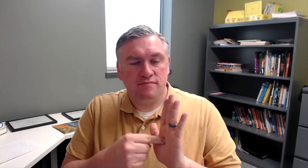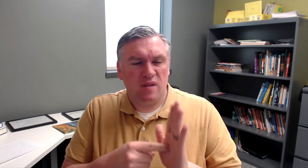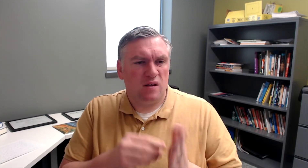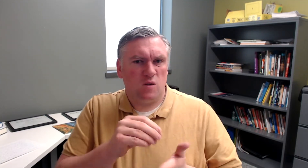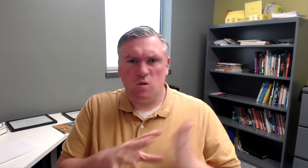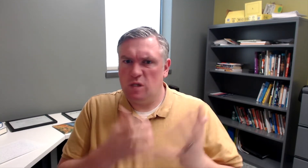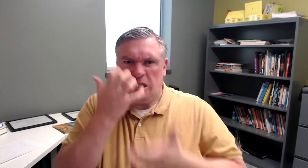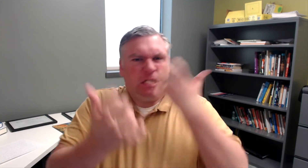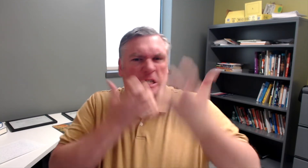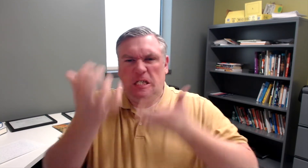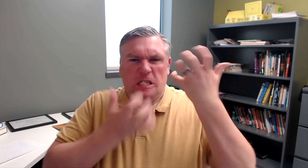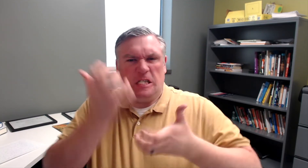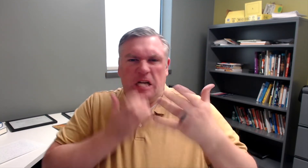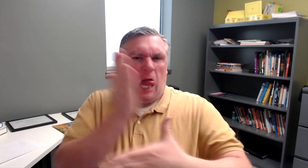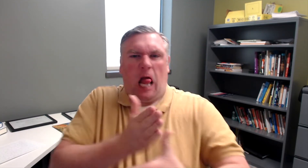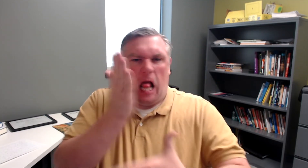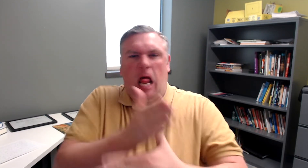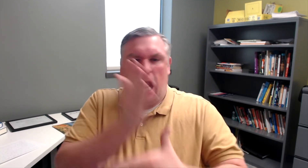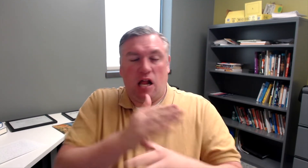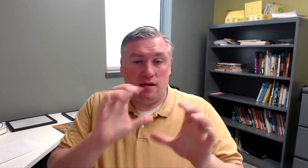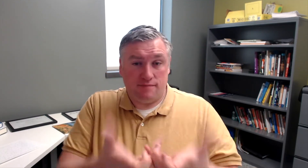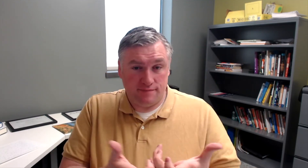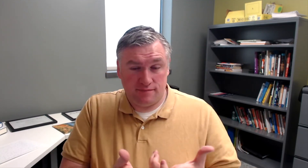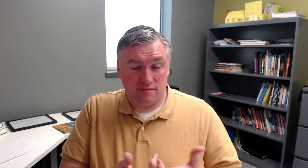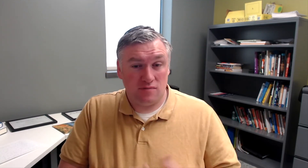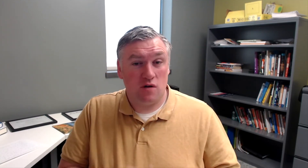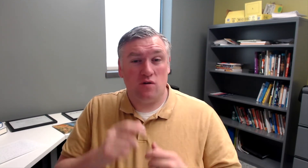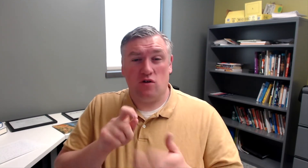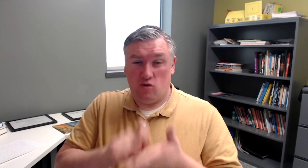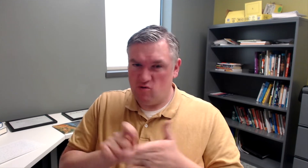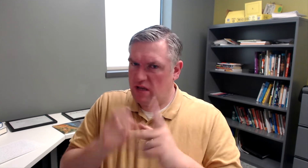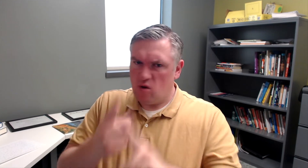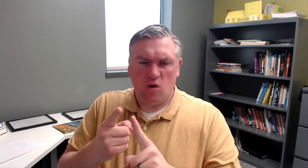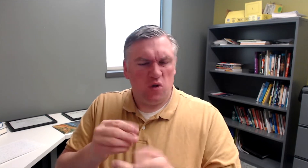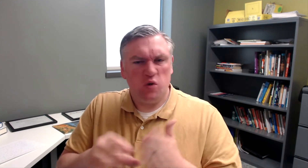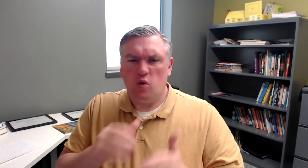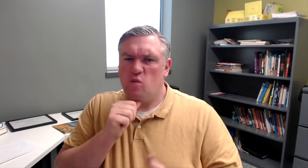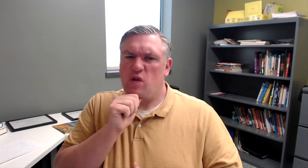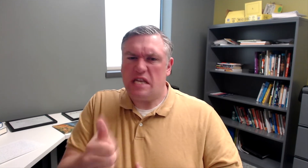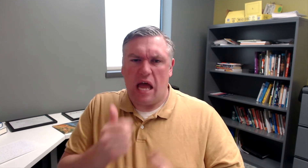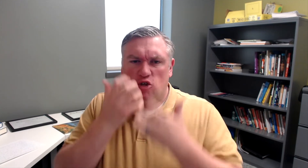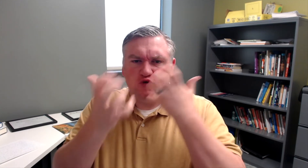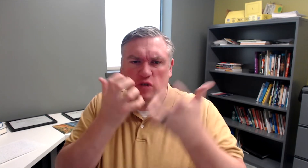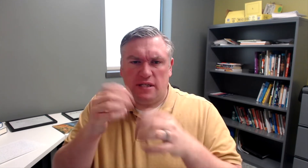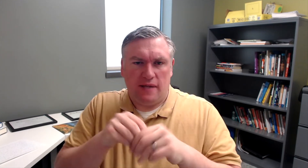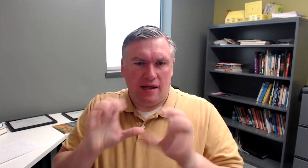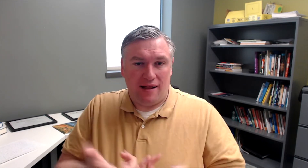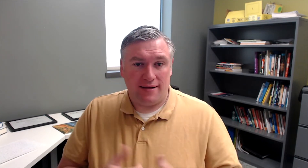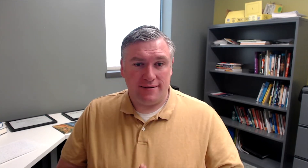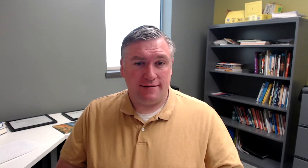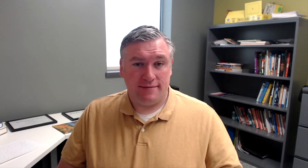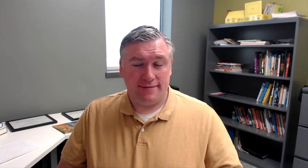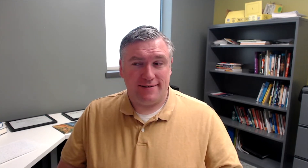So for example, a student who disrupts class, yelling all the time, you're at a goal that a student will not scream in class.